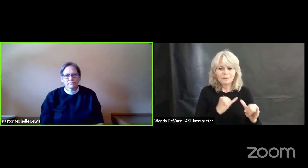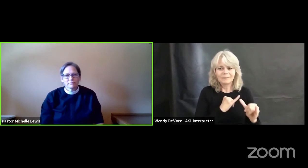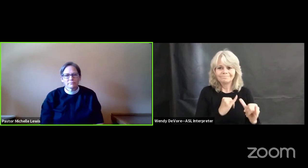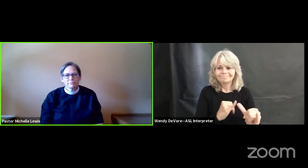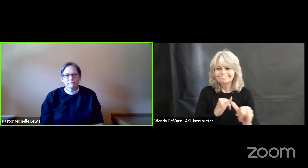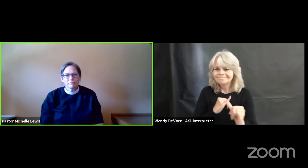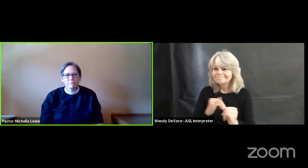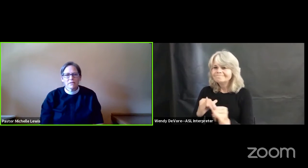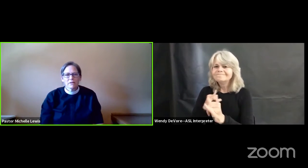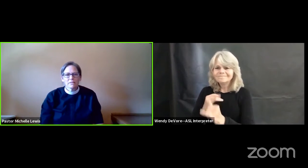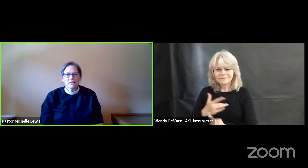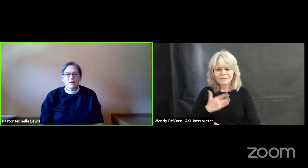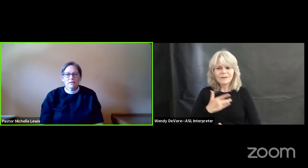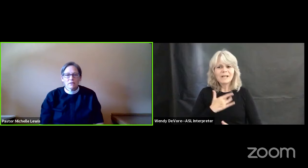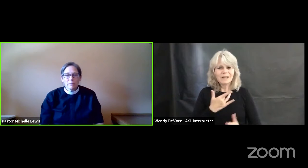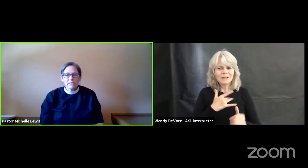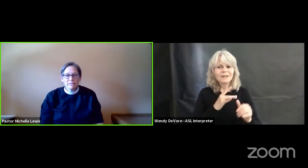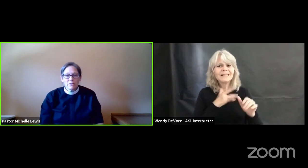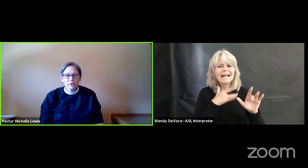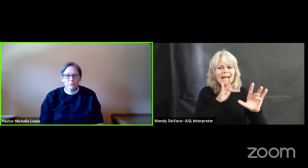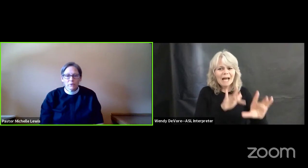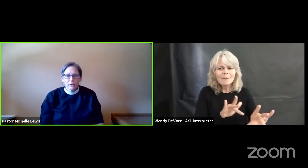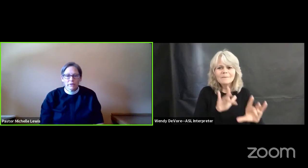because lament is hard work